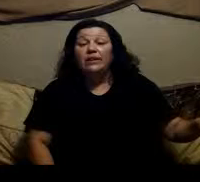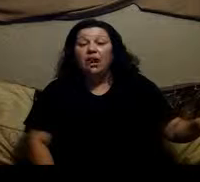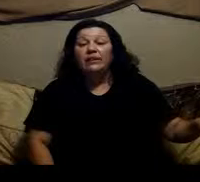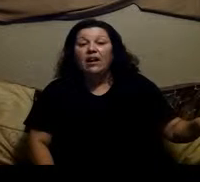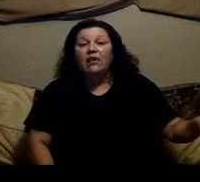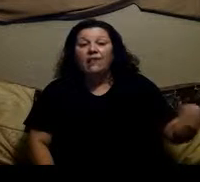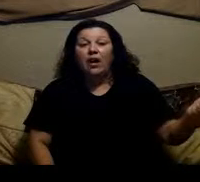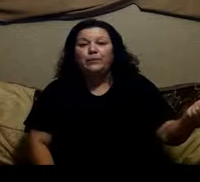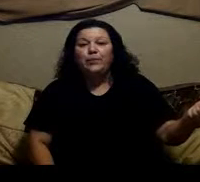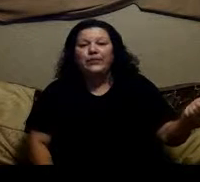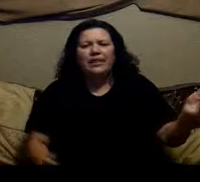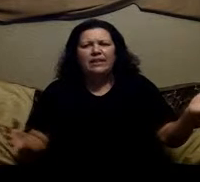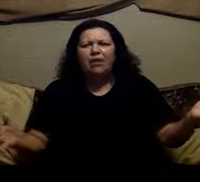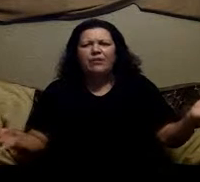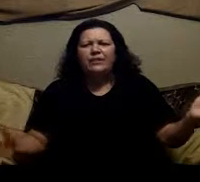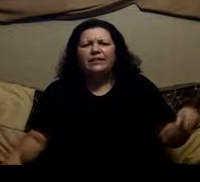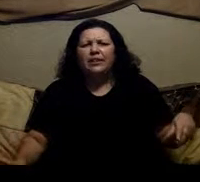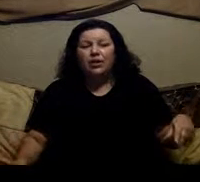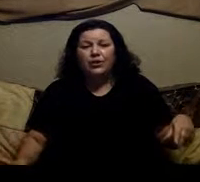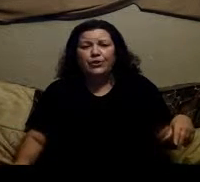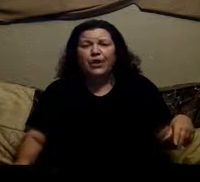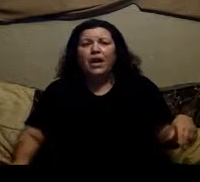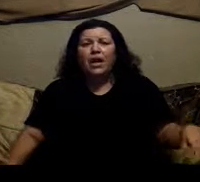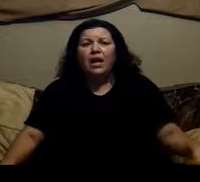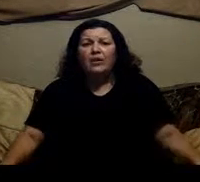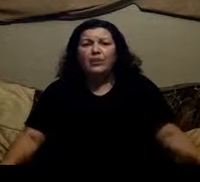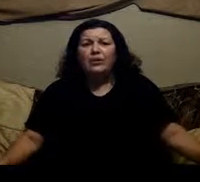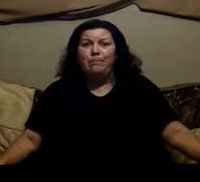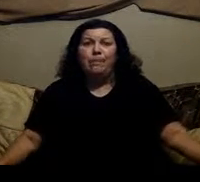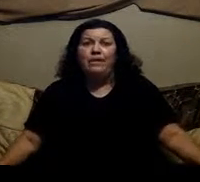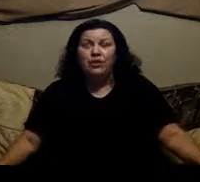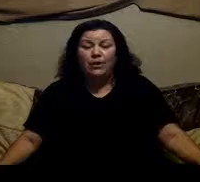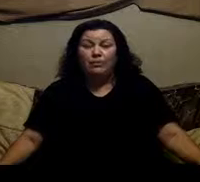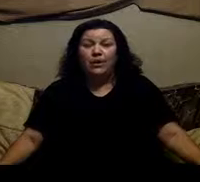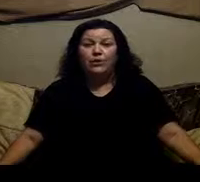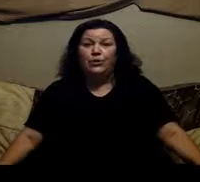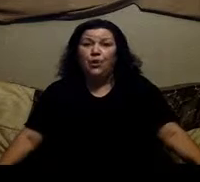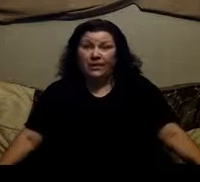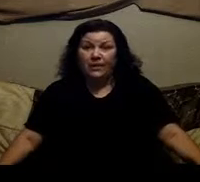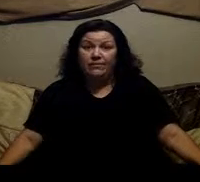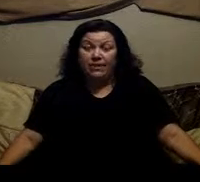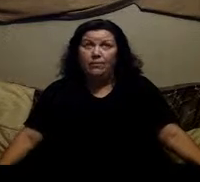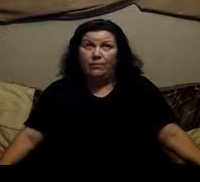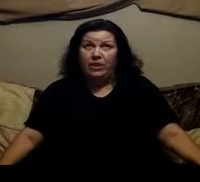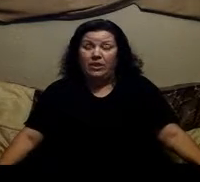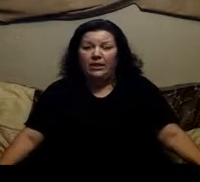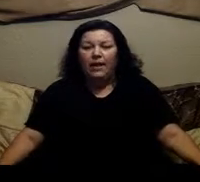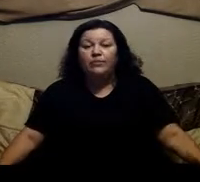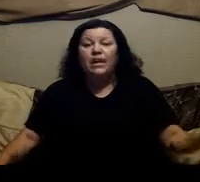knocked out of the hospital scene and now all of sudden doctors Especially mainstream doctors who are on TV. I won't mention any names